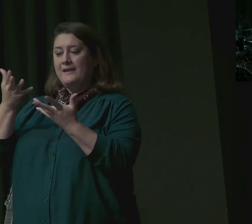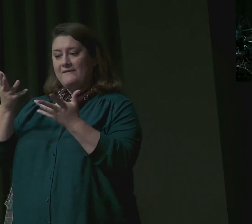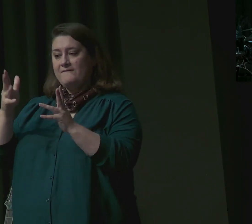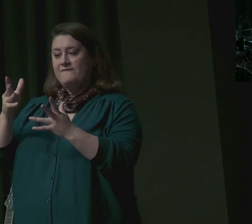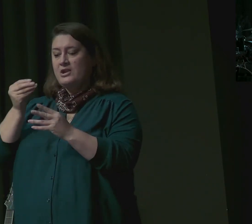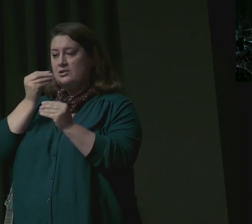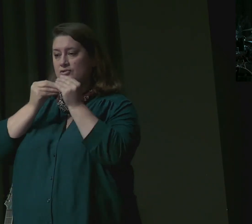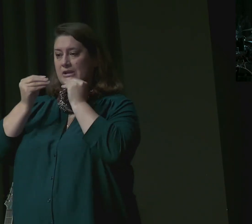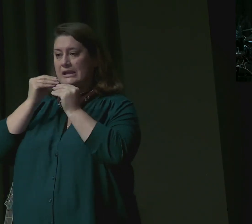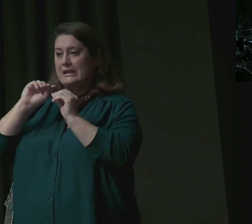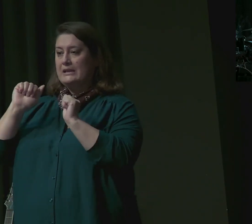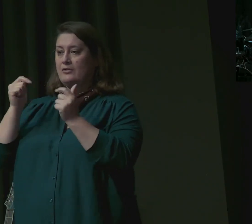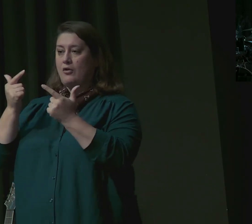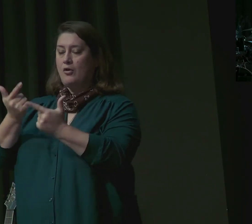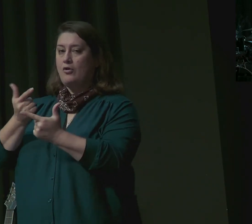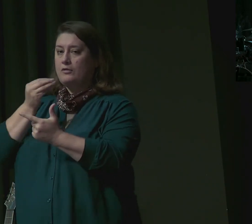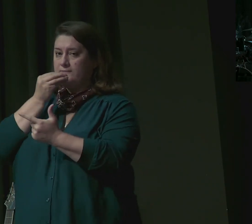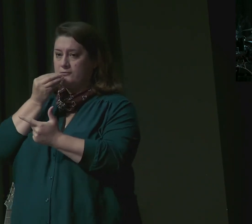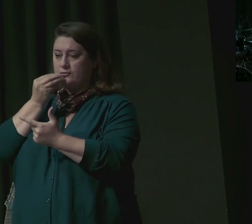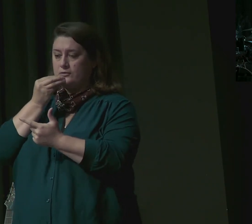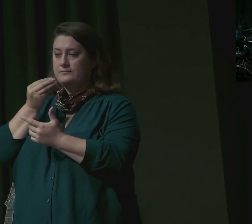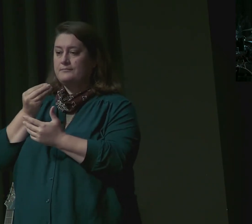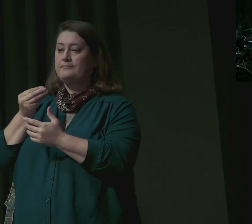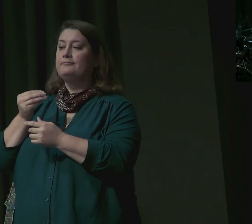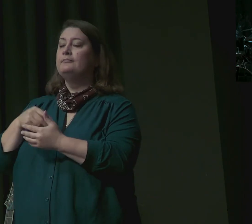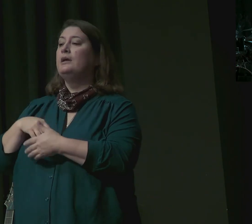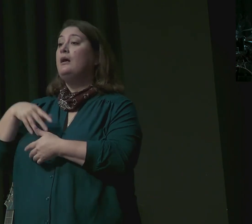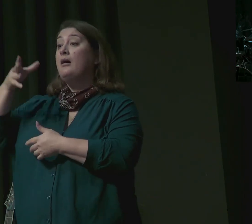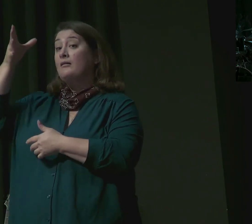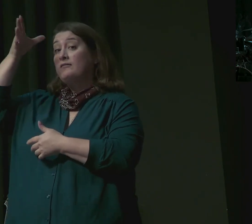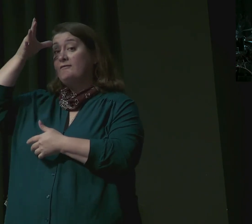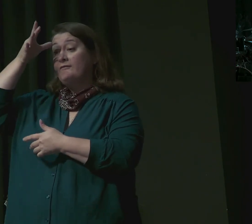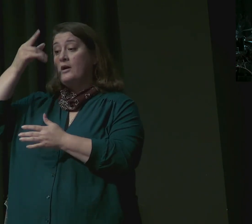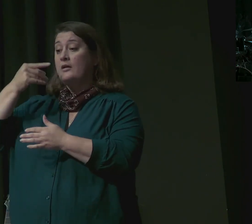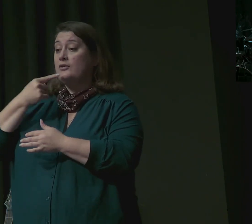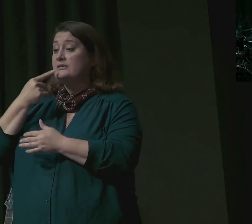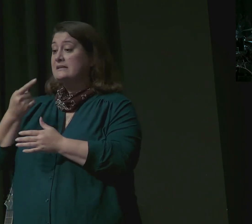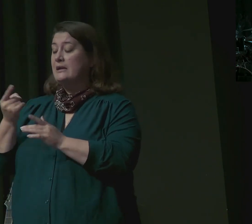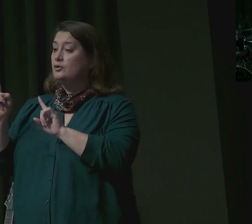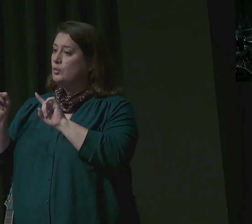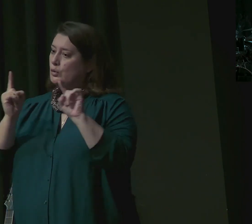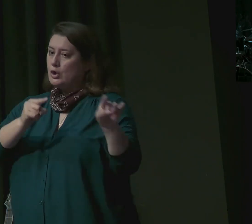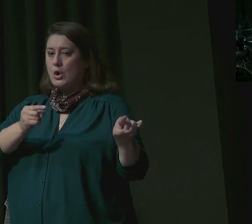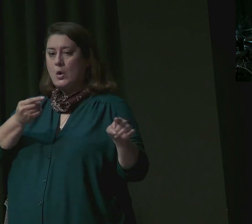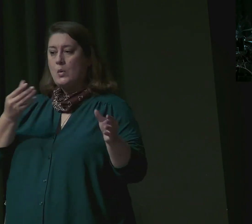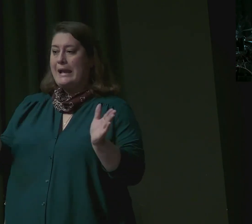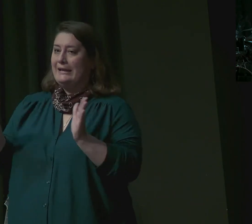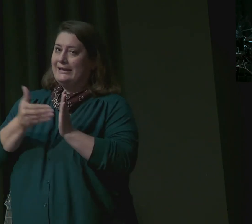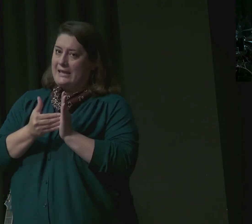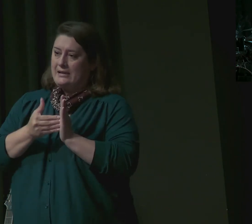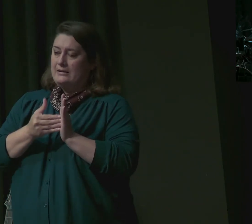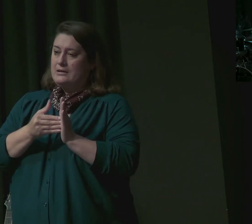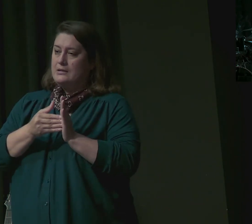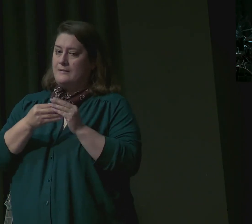them, Go again and buy us a little food. But Judah said to him, The man